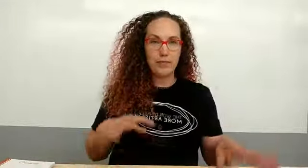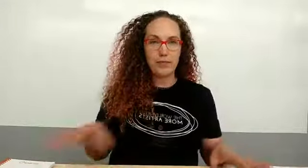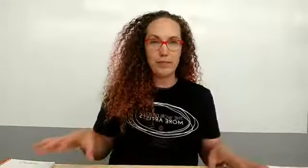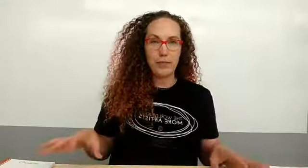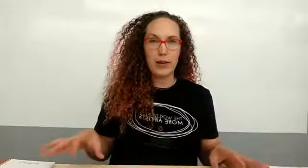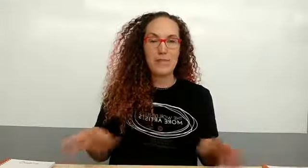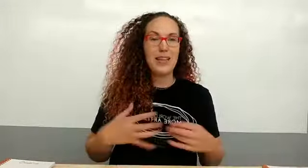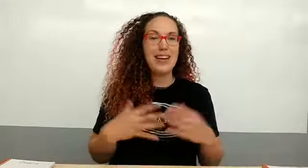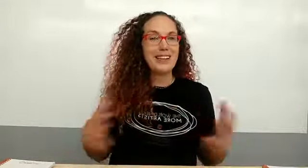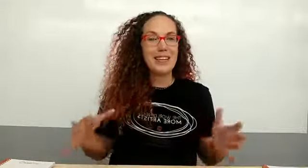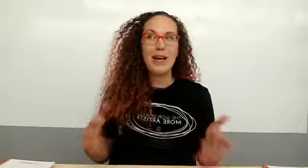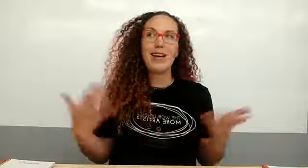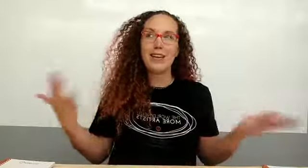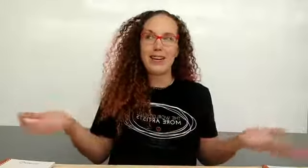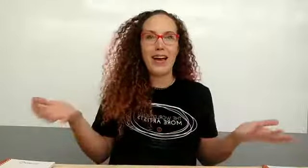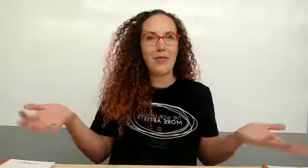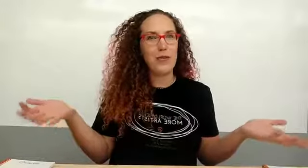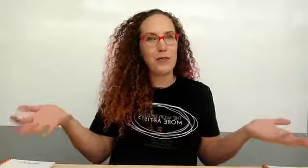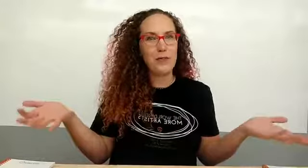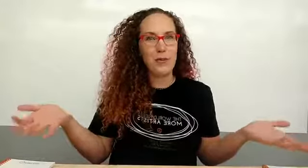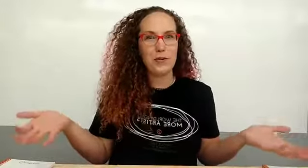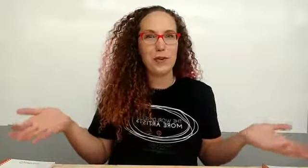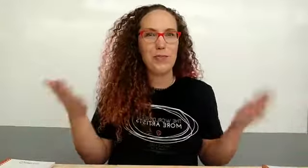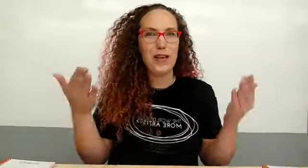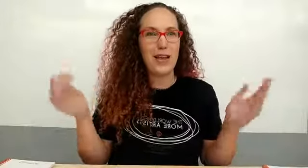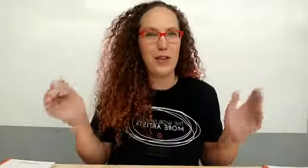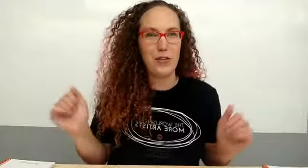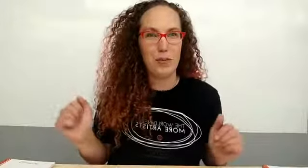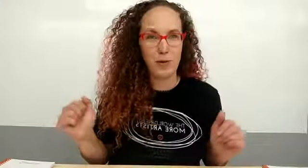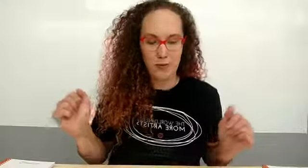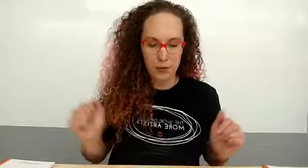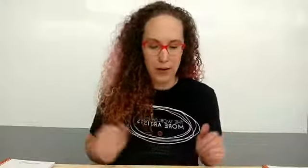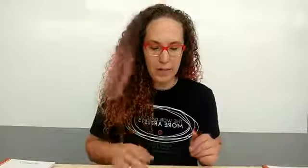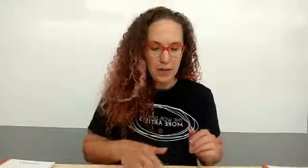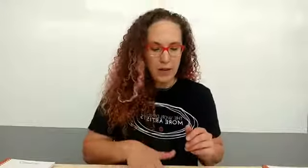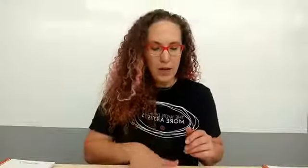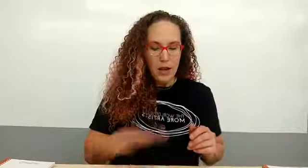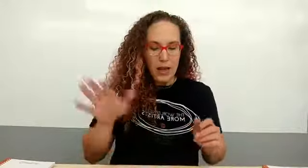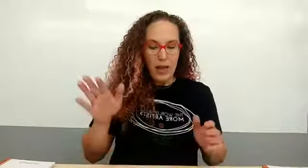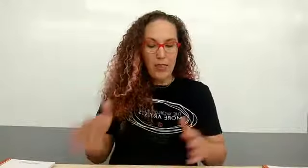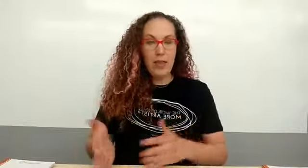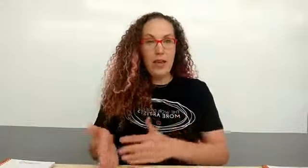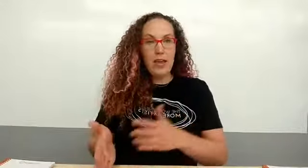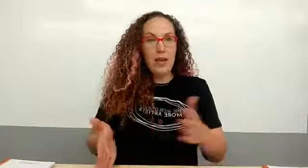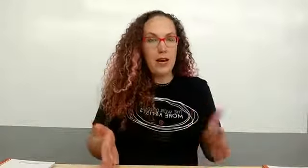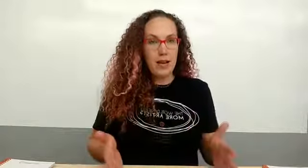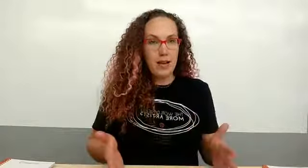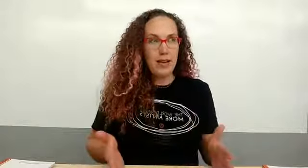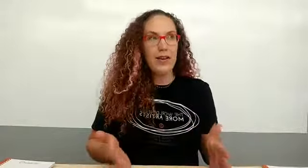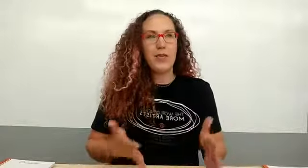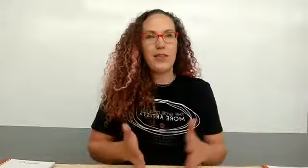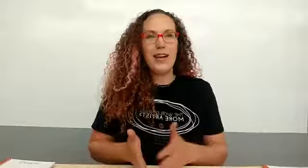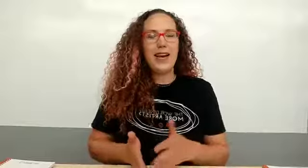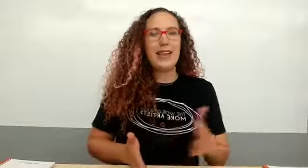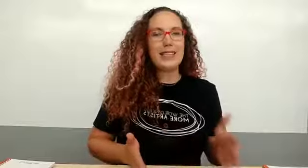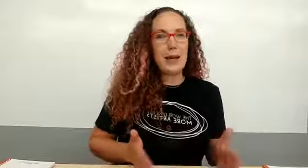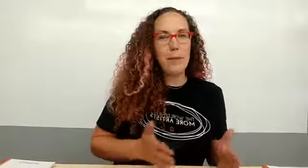okay and the nice thing about it is i have a wonderful focus group in all of you people okay and then the next step